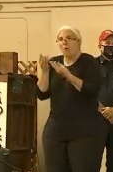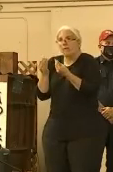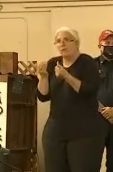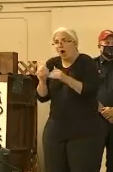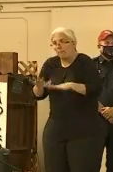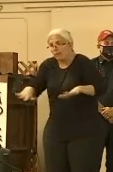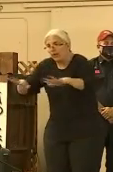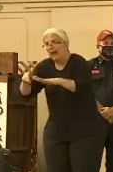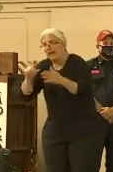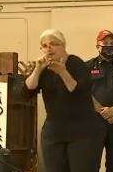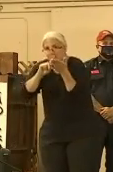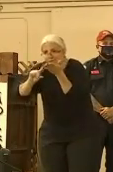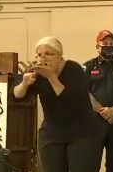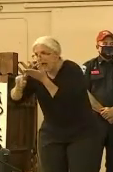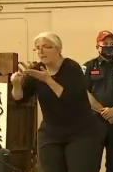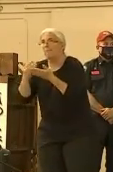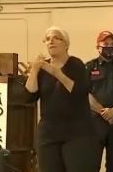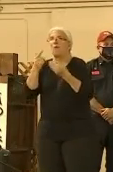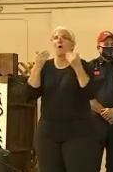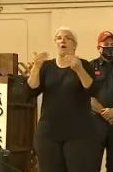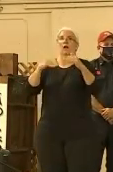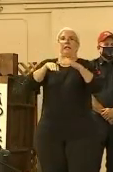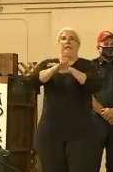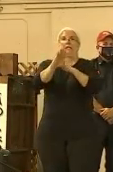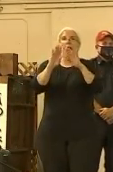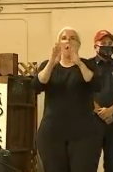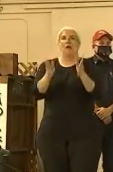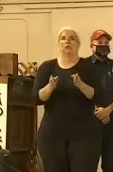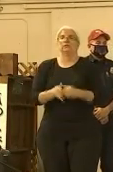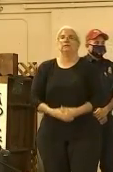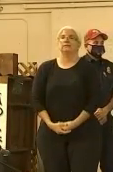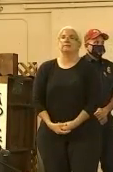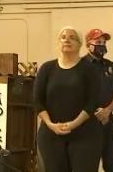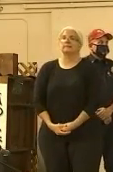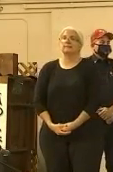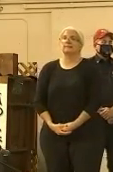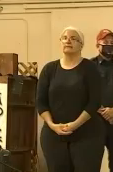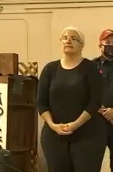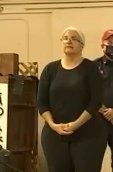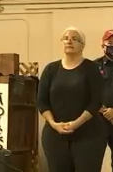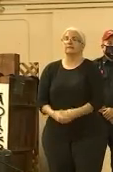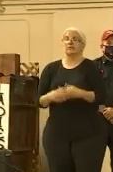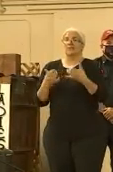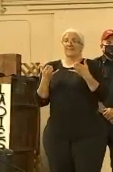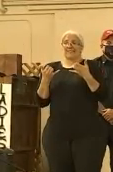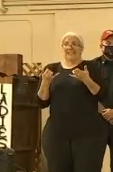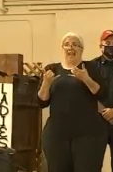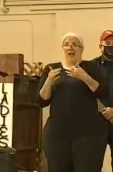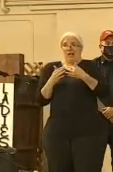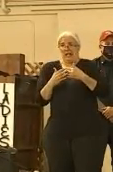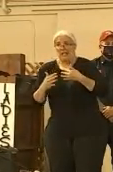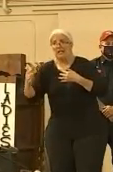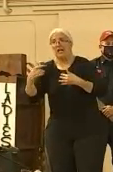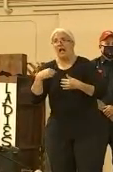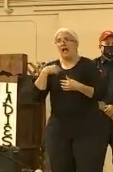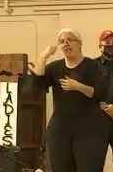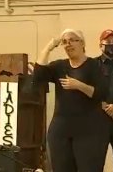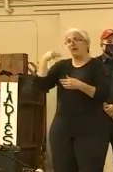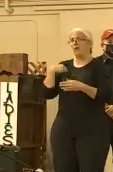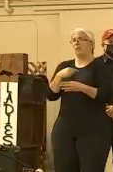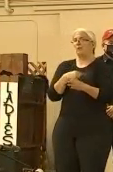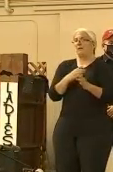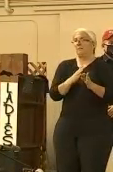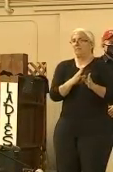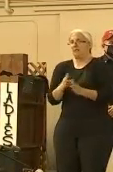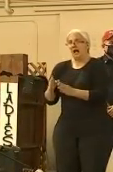We're doing good, like I've been talking about. think as we move forward, Vermont today, think, like I said, the plan that we have, feeling very confident about where we're